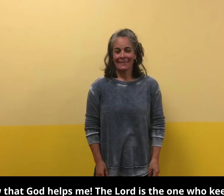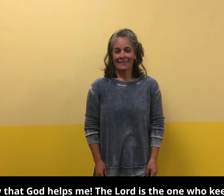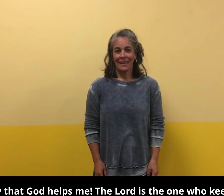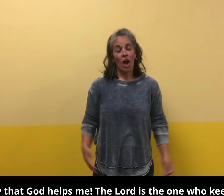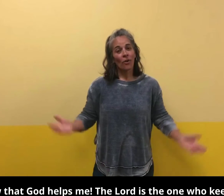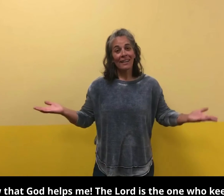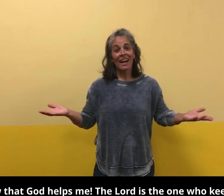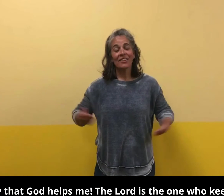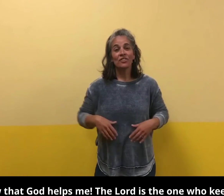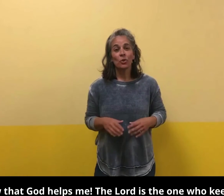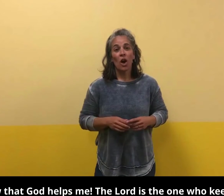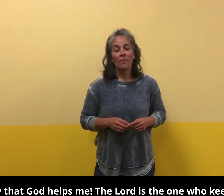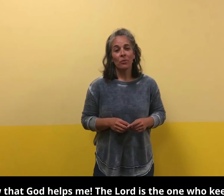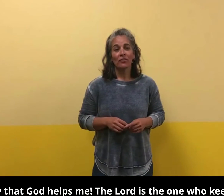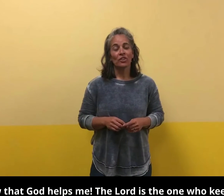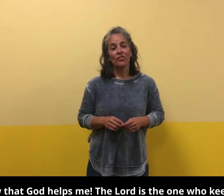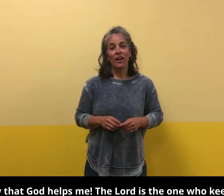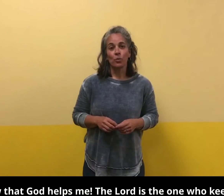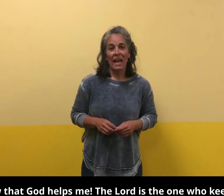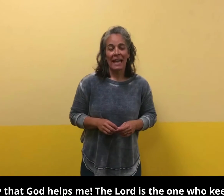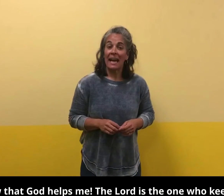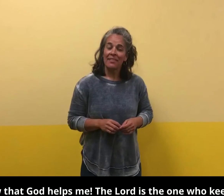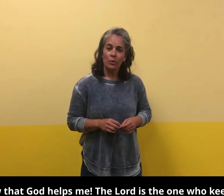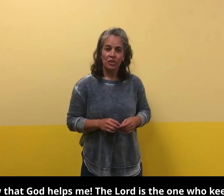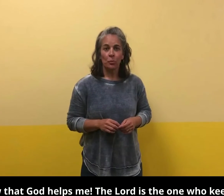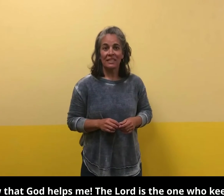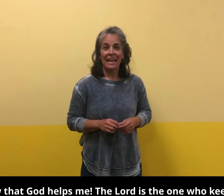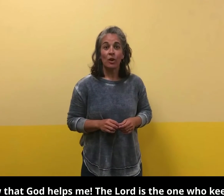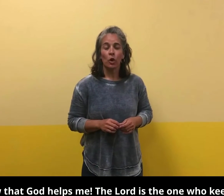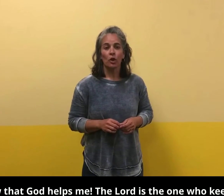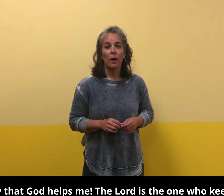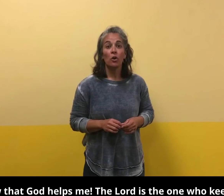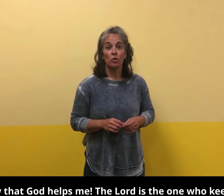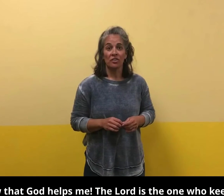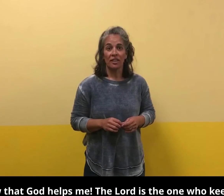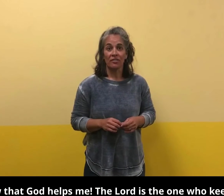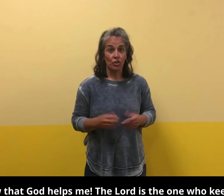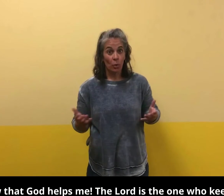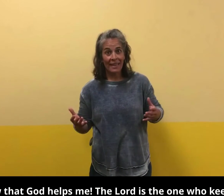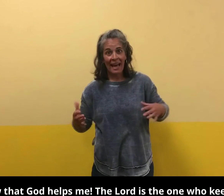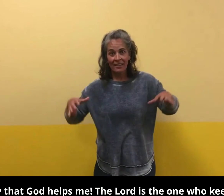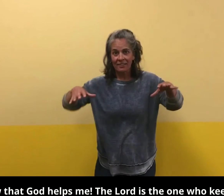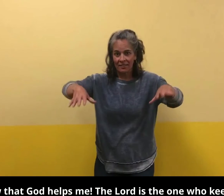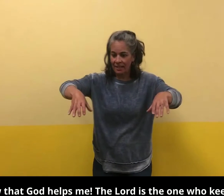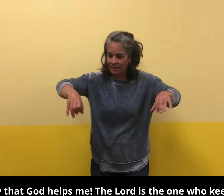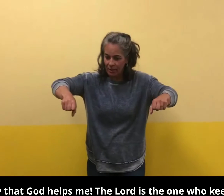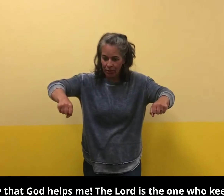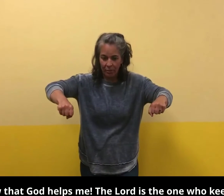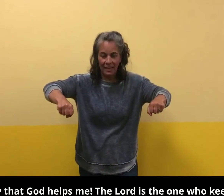all right guys let's do our memory verse a fun way and I think we should pretend that we're on pogo sticks do you know what that is it's like this little thing with